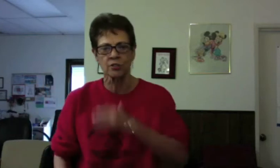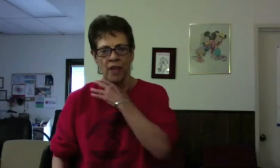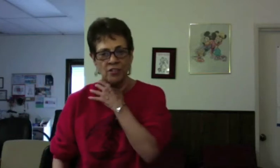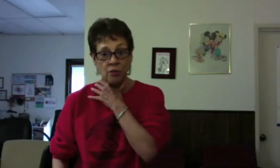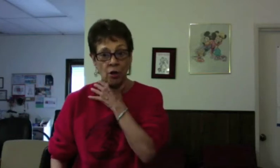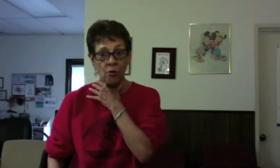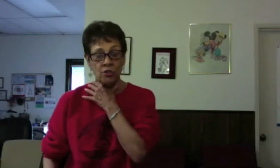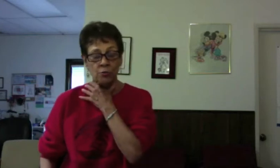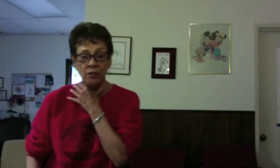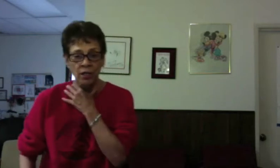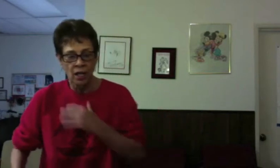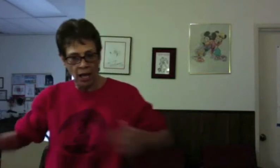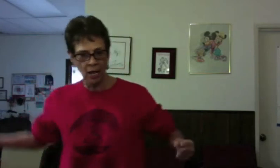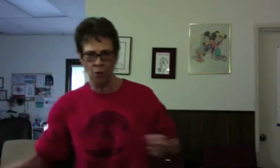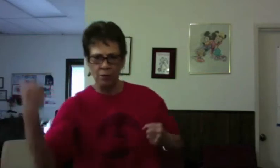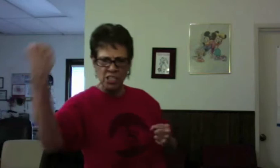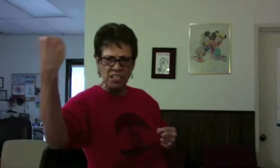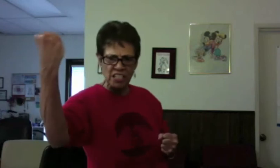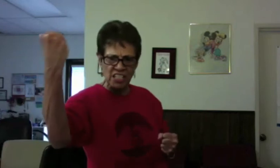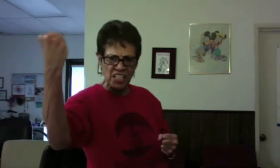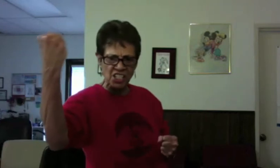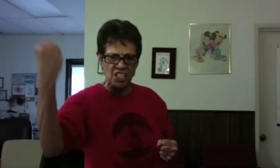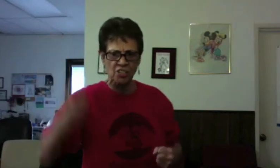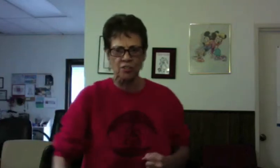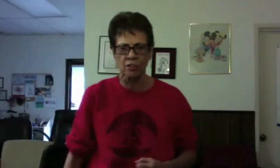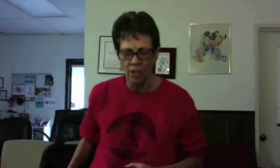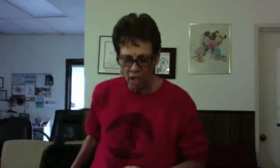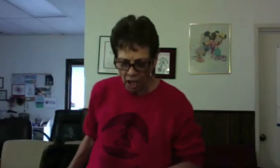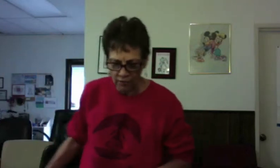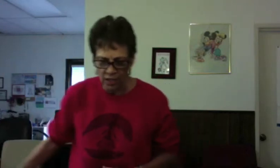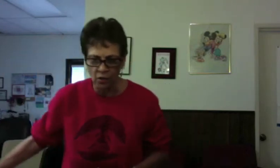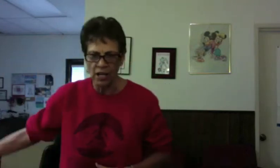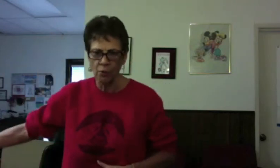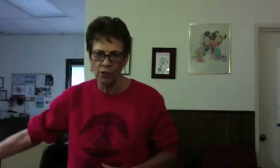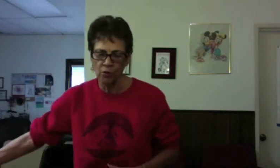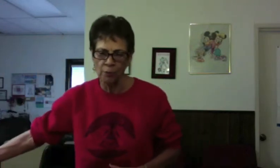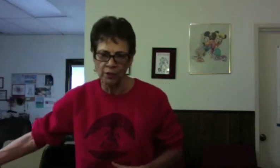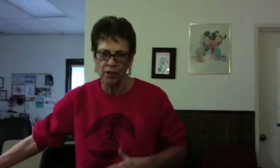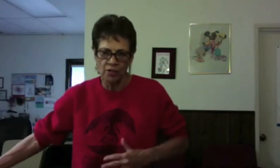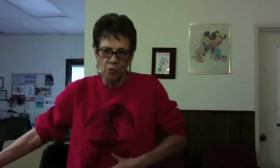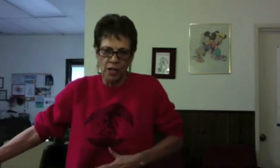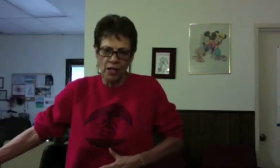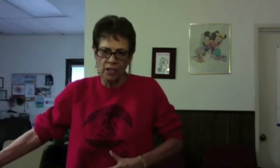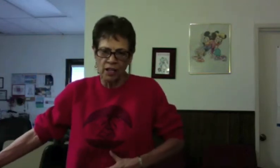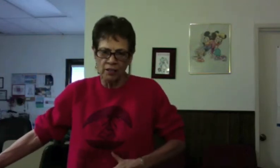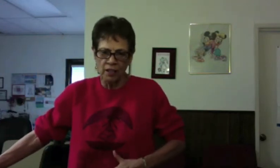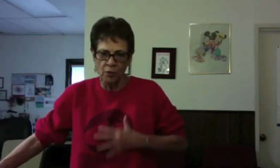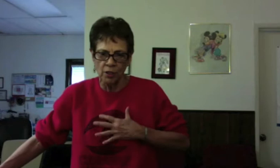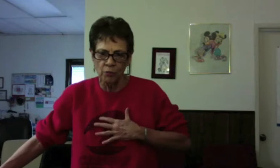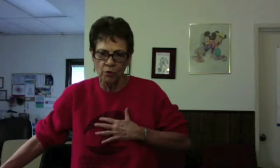That's the last one. And I want them to have that kind of gesture. And then I go, now we're going to go up a little higher. So we're not in the gut. Now we're going to move a